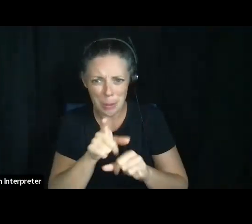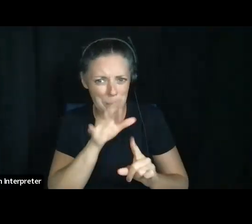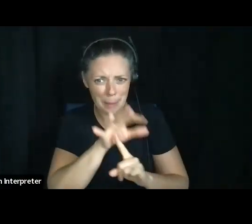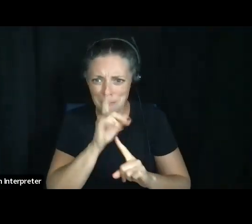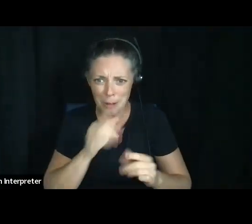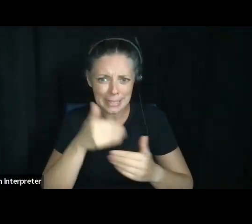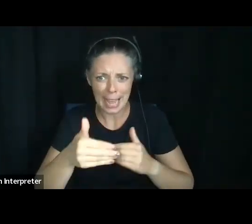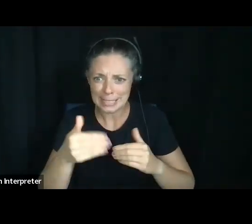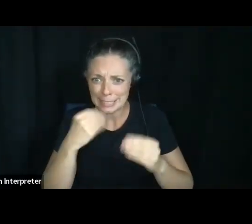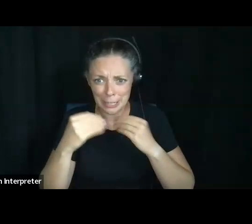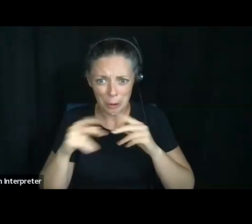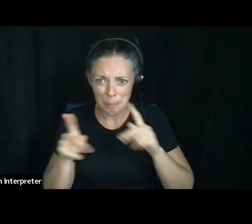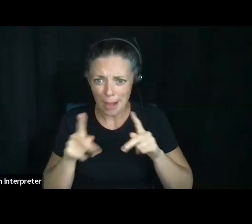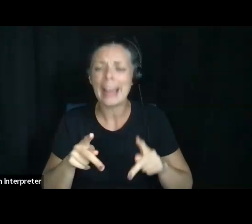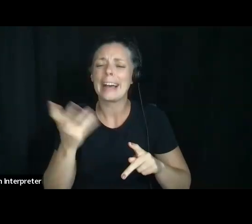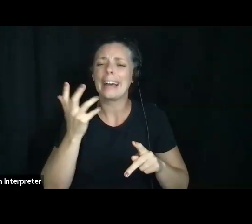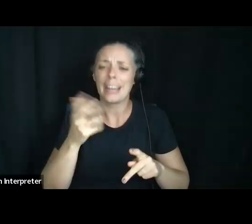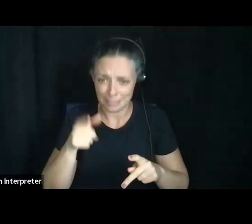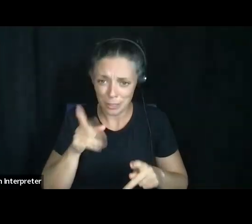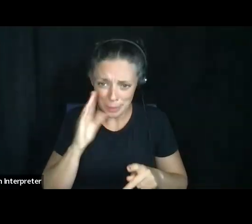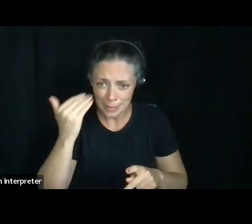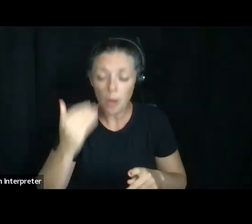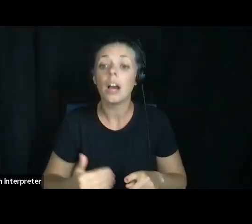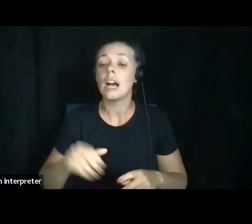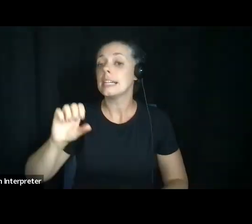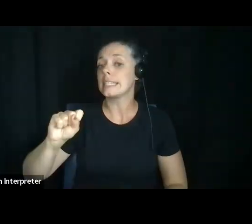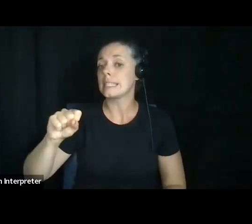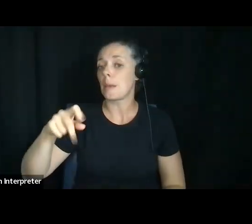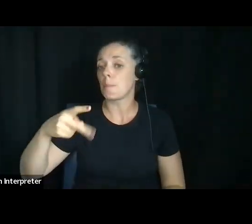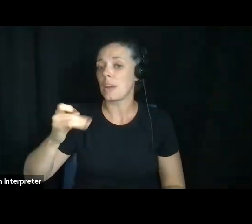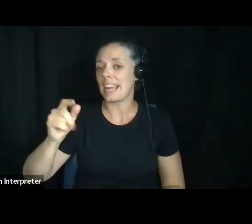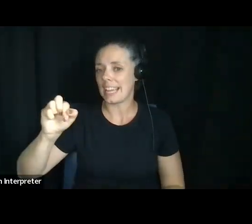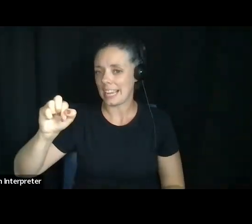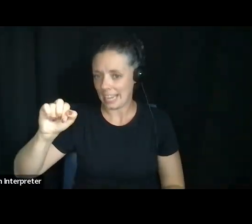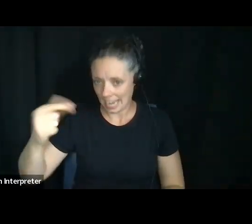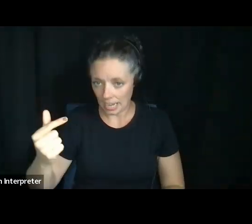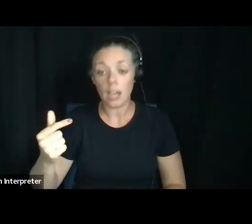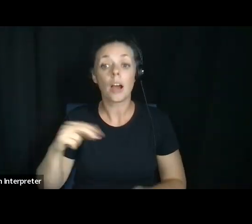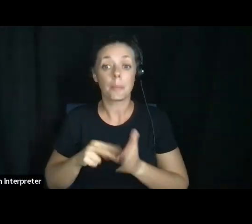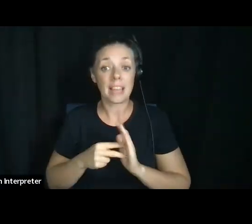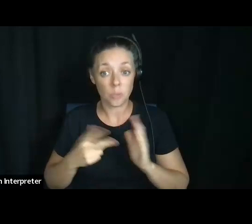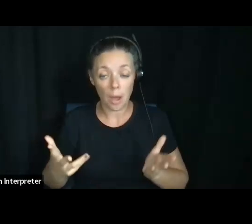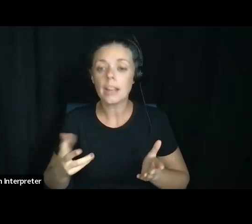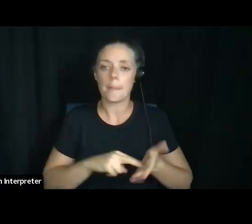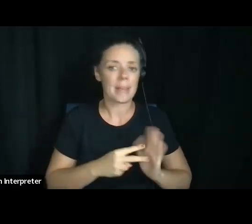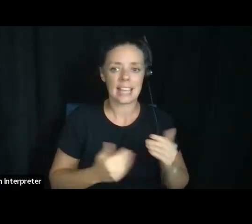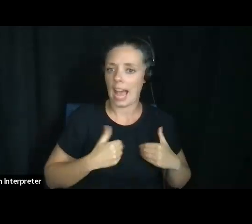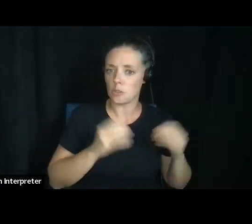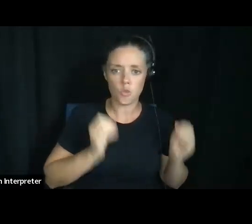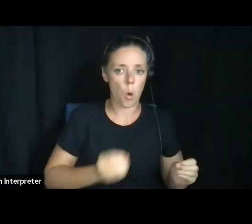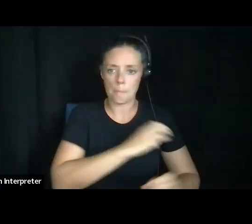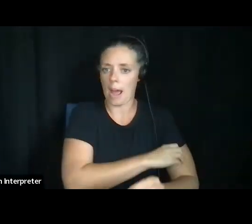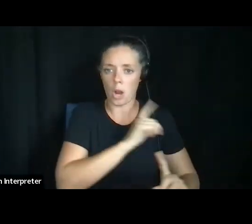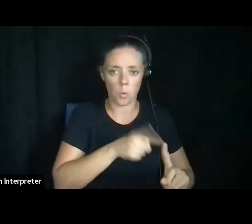power of attorney means that it has no effect when the person signs it. So when I signed my power of attorney, giving